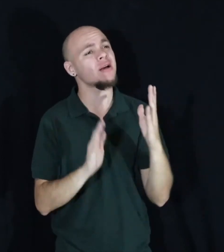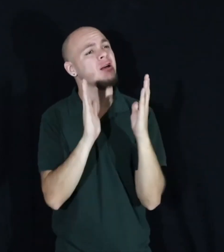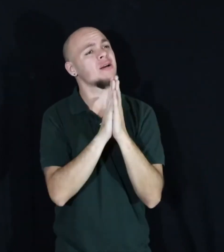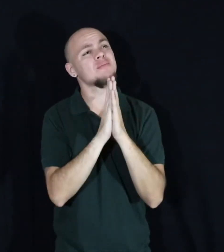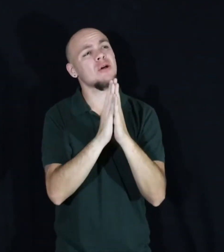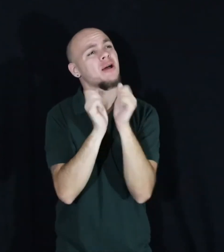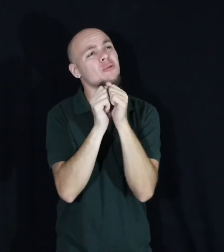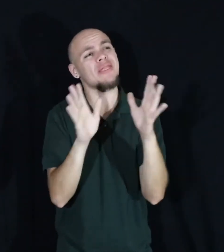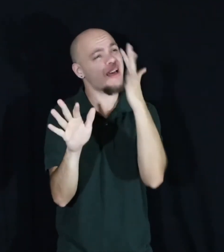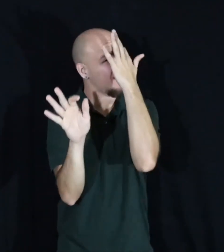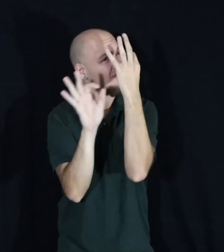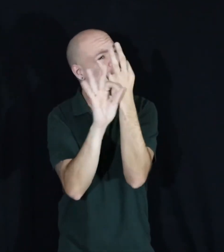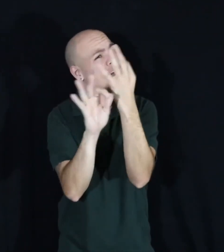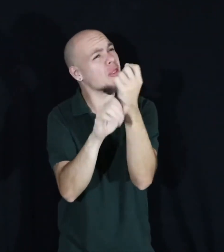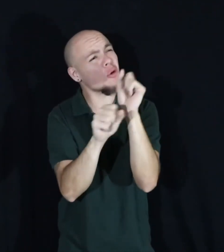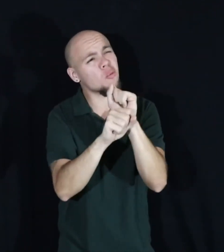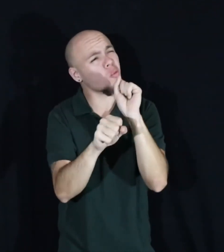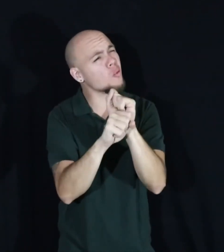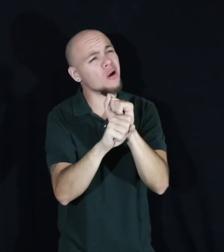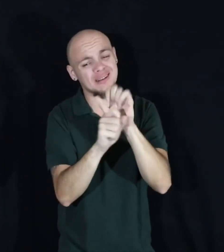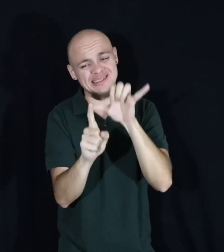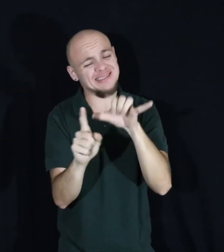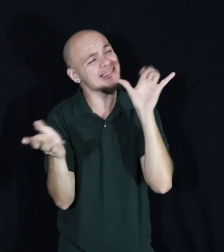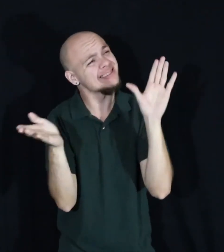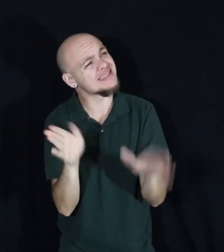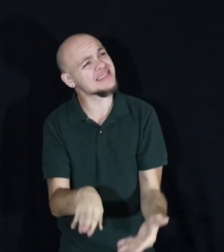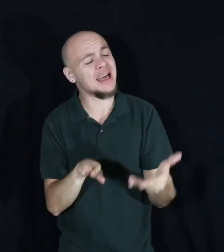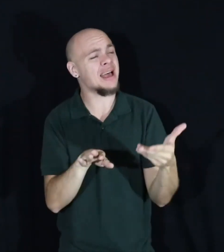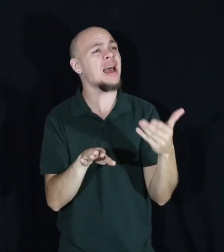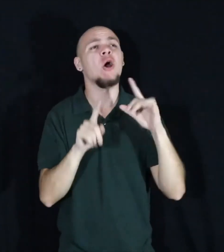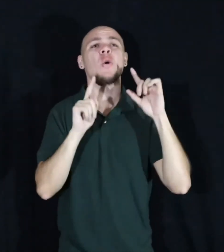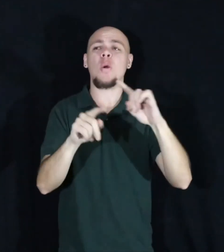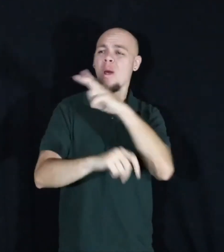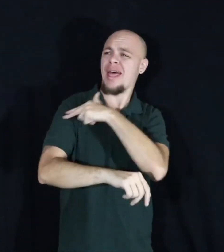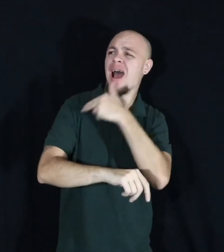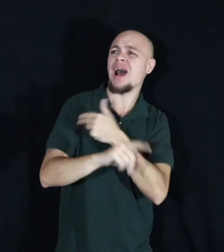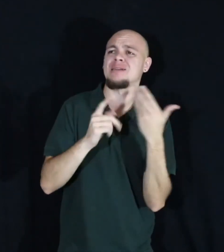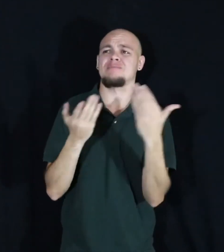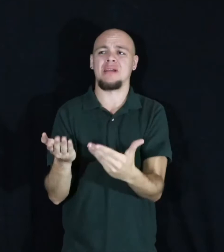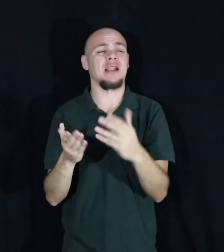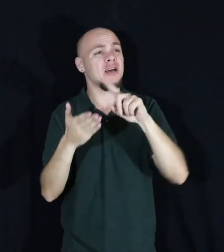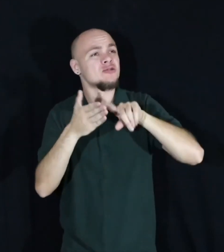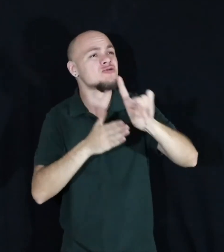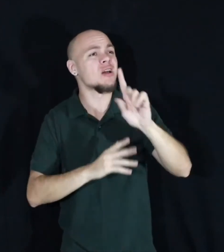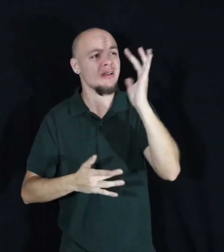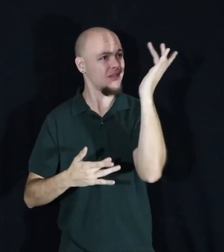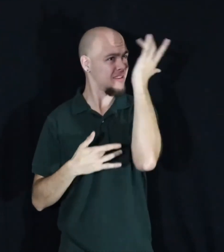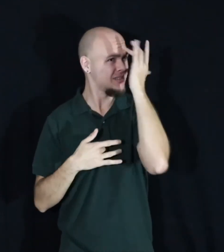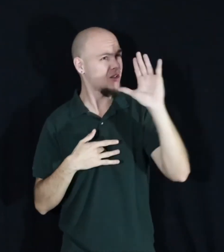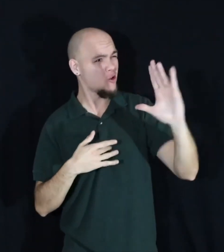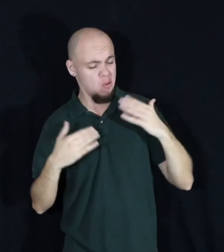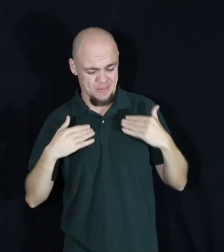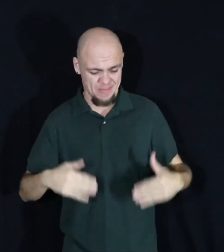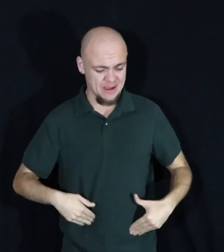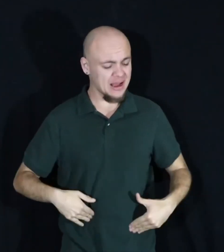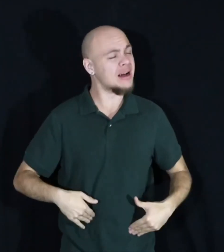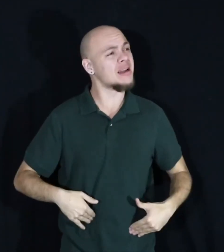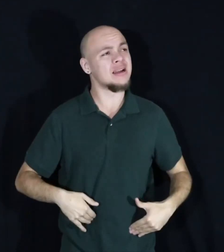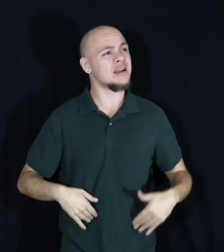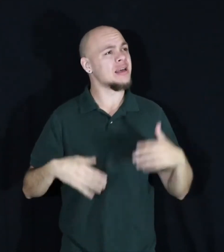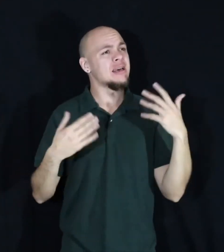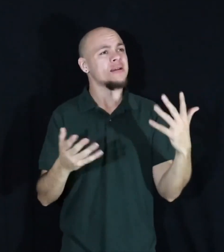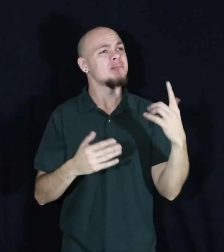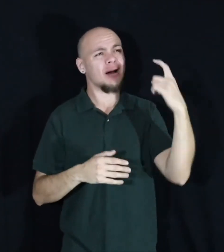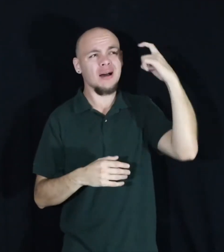faith and work is dead. How do you go to the hospital to check on the illnesses of your body instead on what?